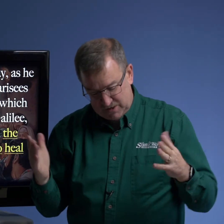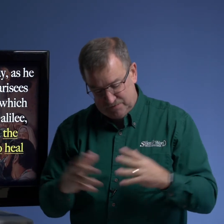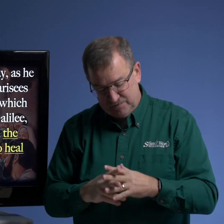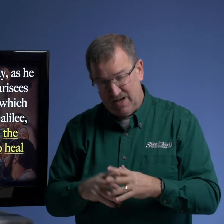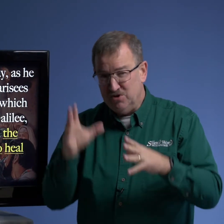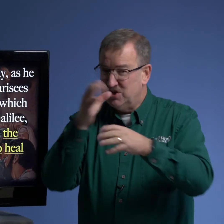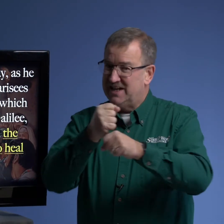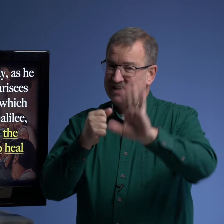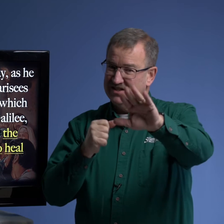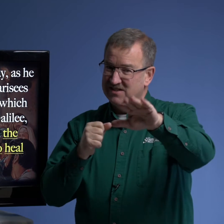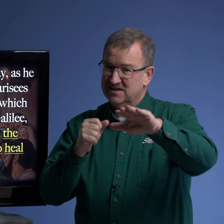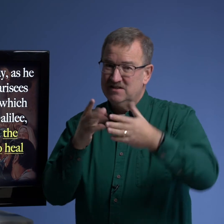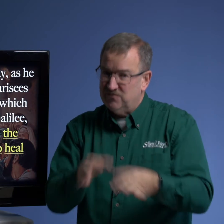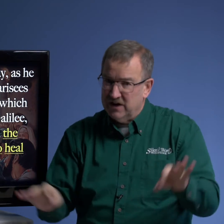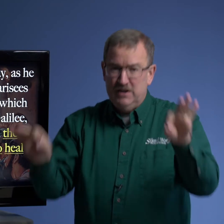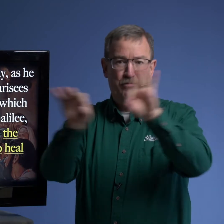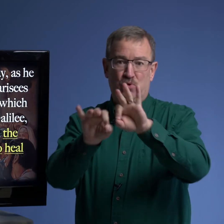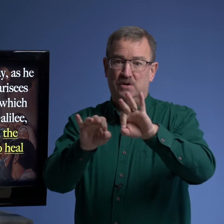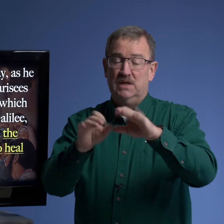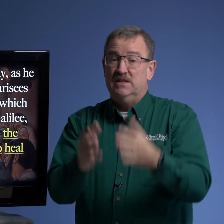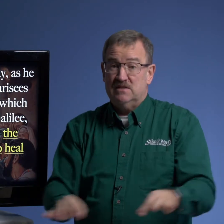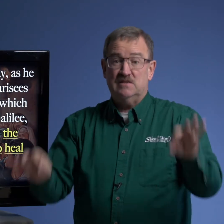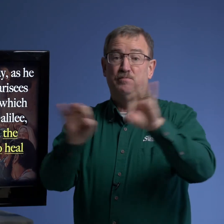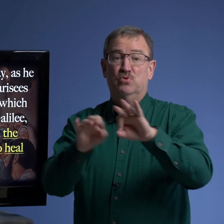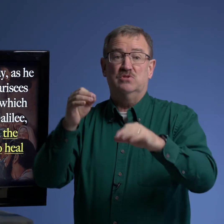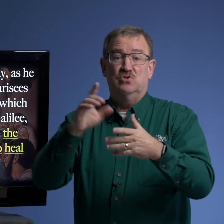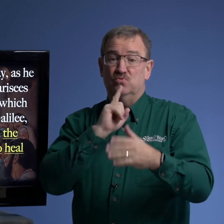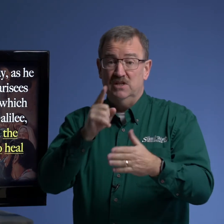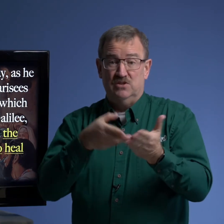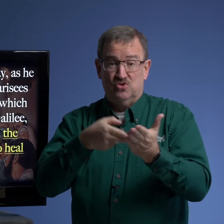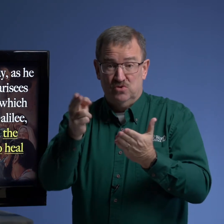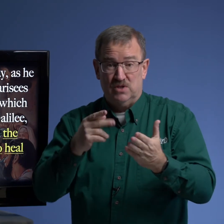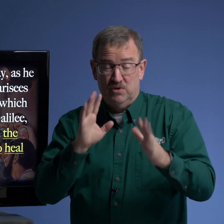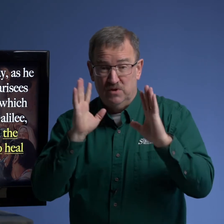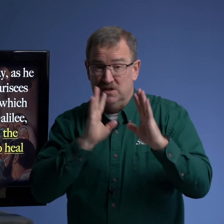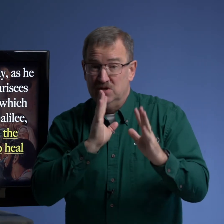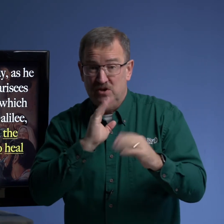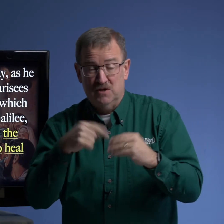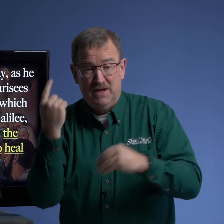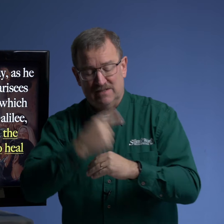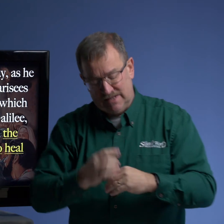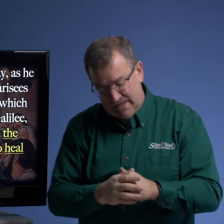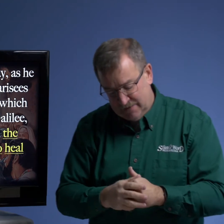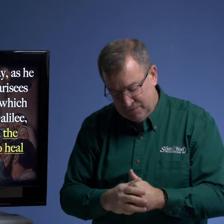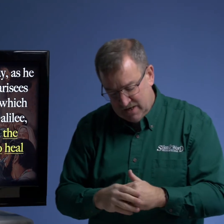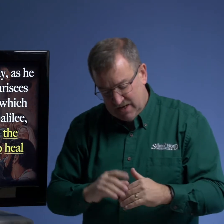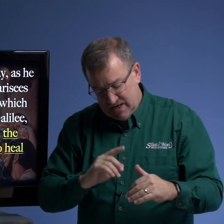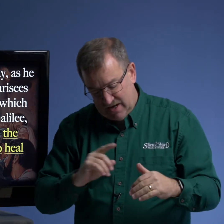i want you to catch this this is very important this is important to really the truth that we want to talk about today uh